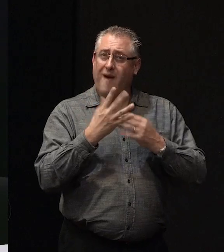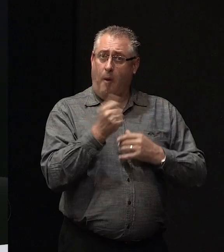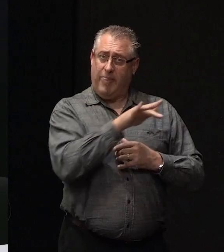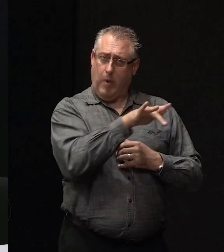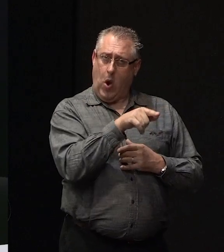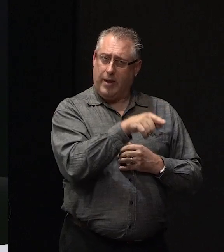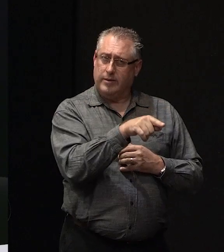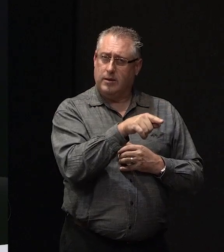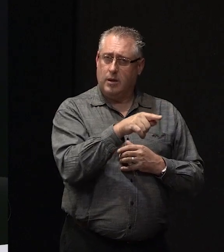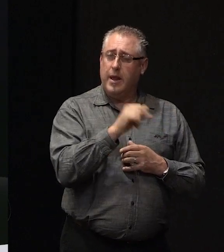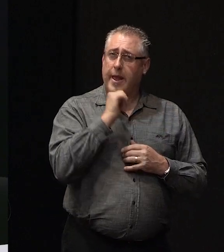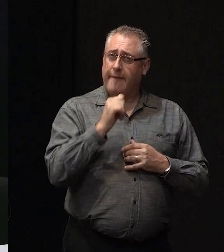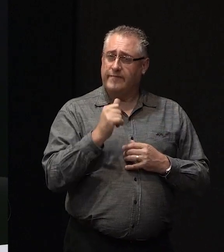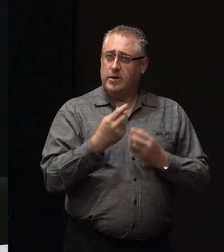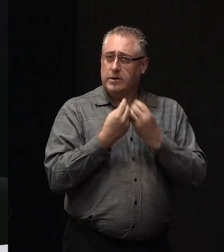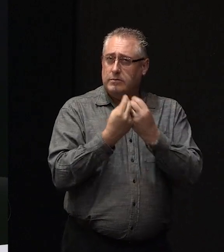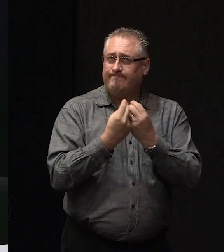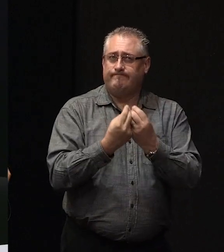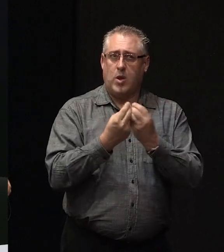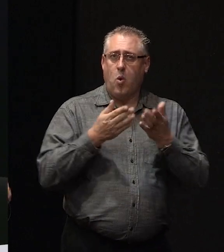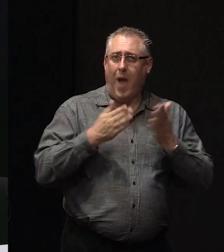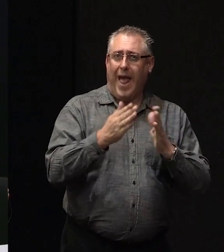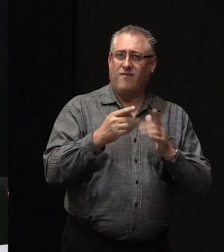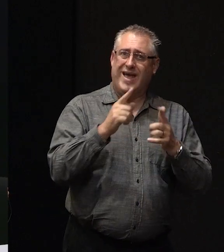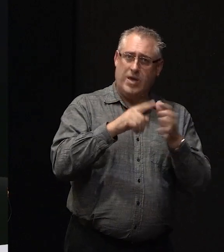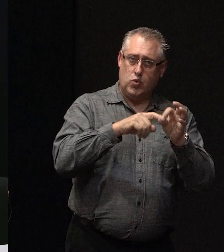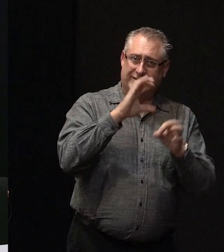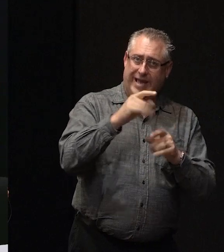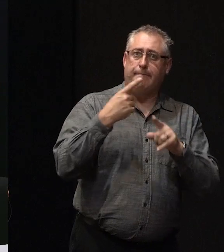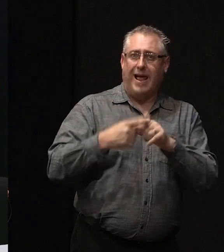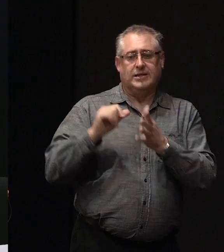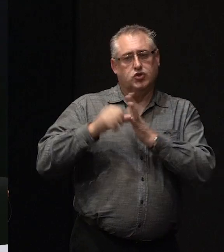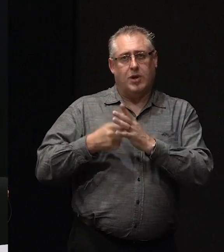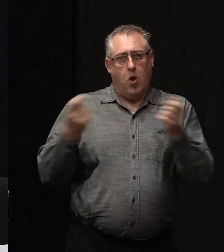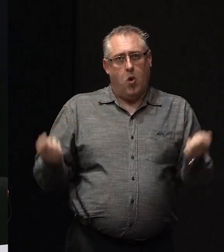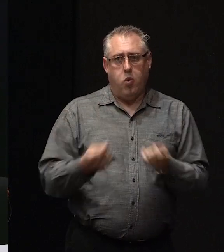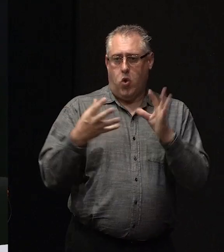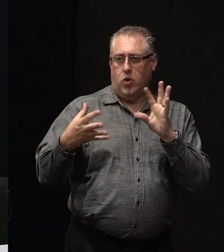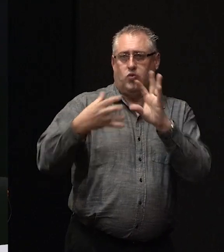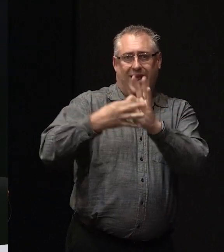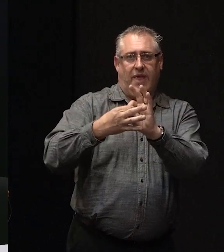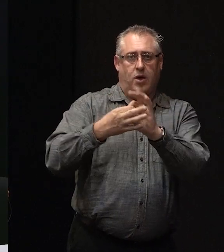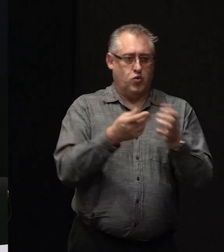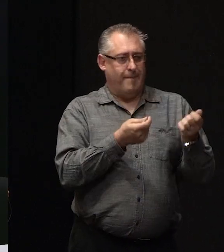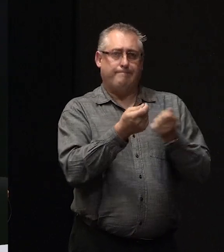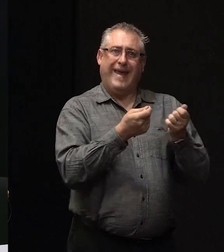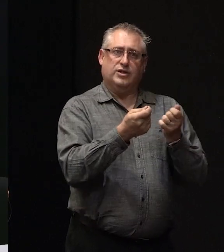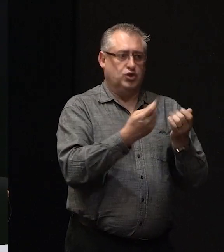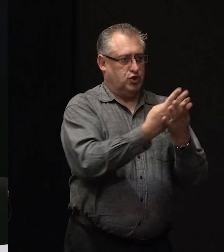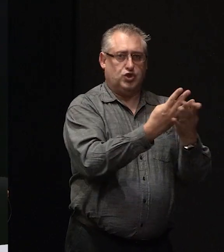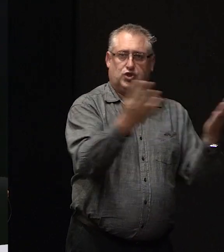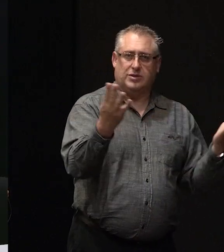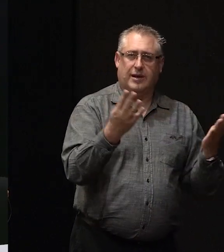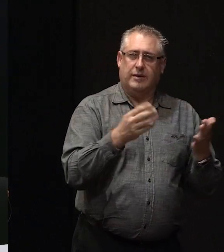a viable way for the insurance industry and EQC to work together to manage the the overall repair of these properties in a coordinated